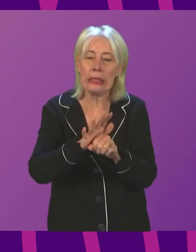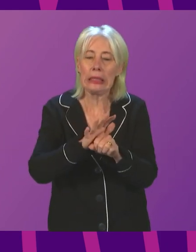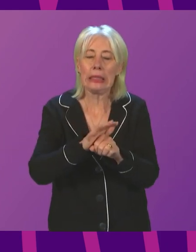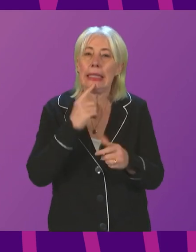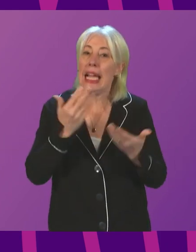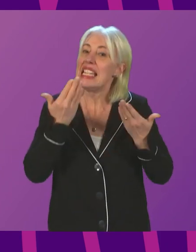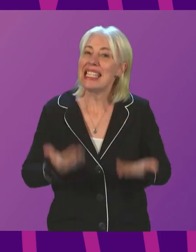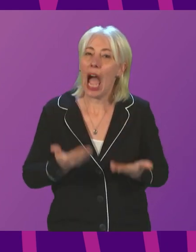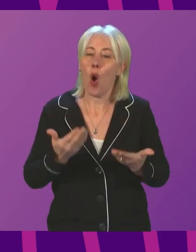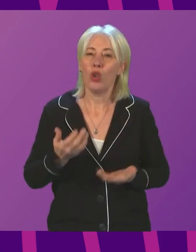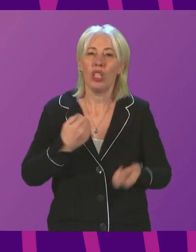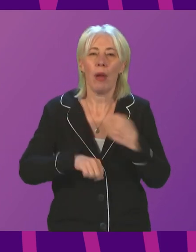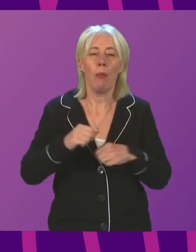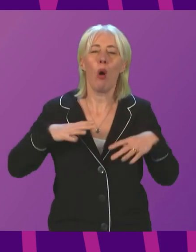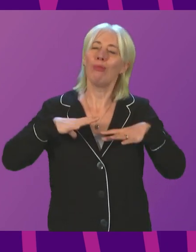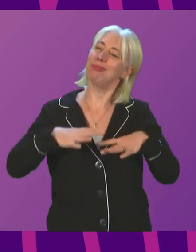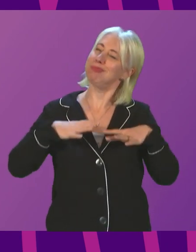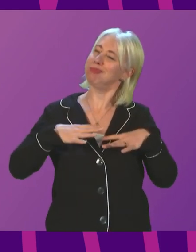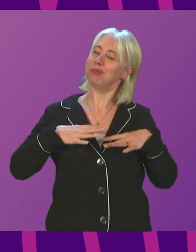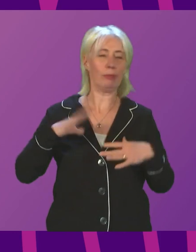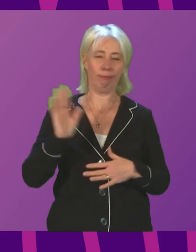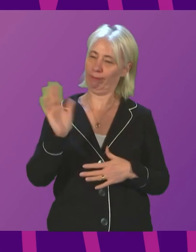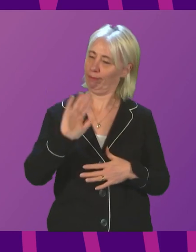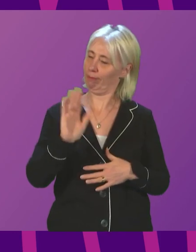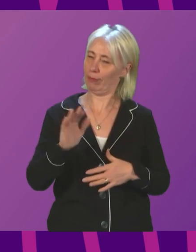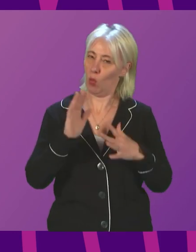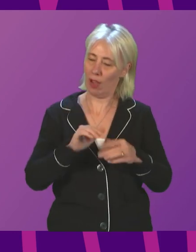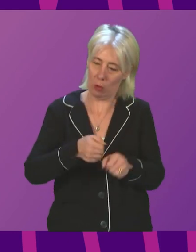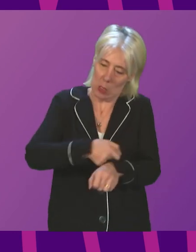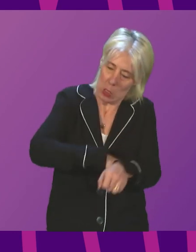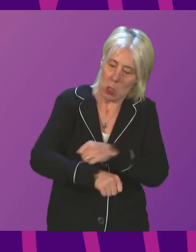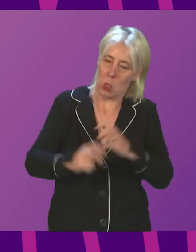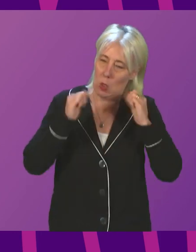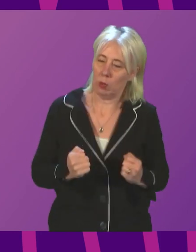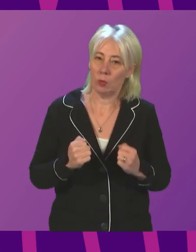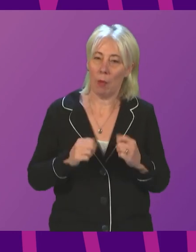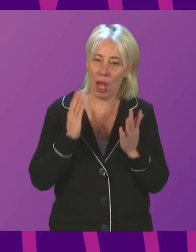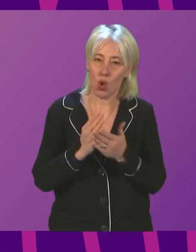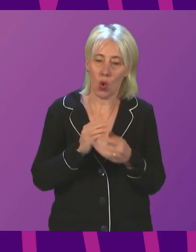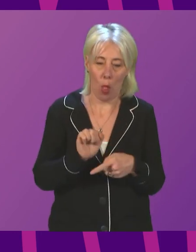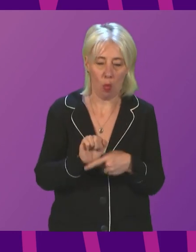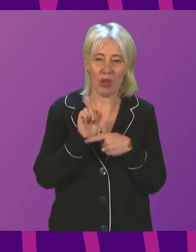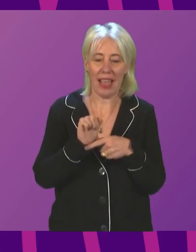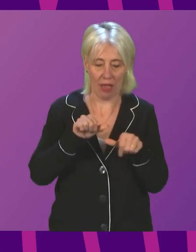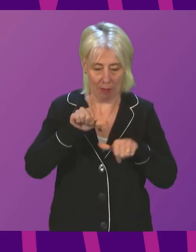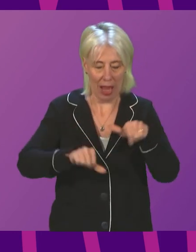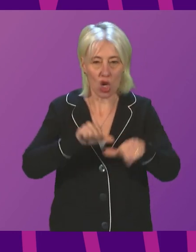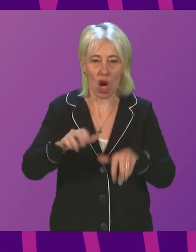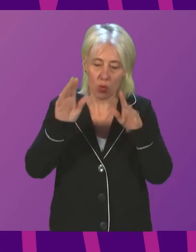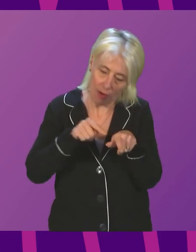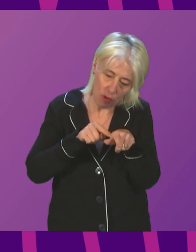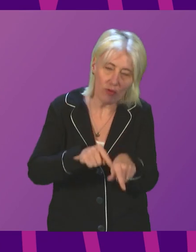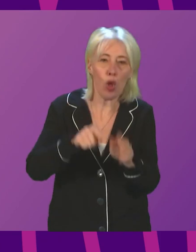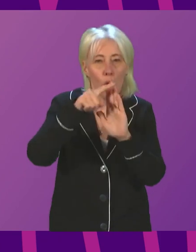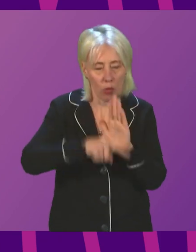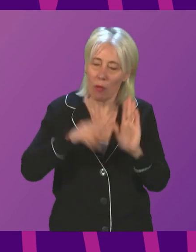not the time to relax our approach. We all need to redouble our efforts to adhere to the protective measures in place and to follow the guidance.